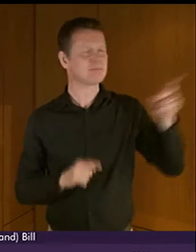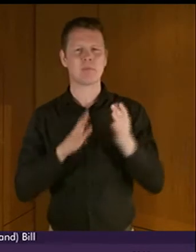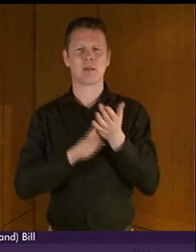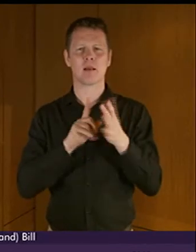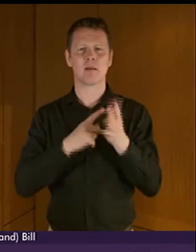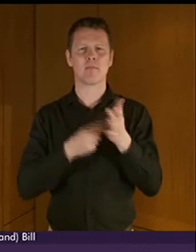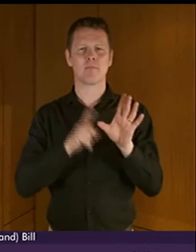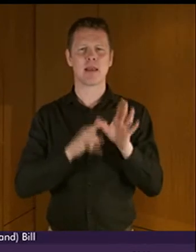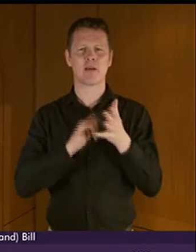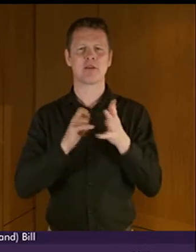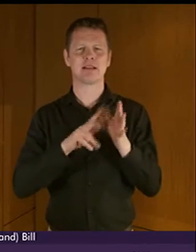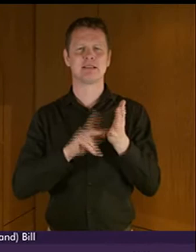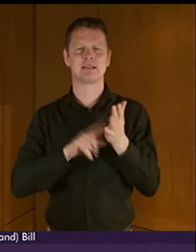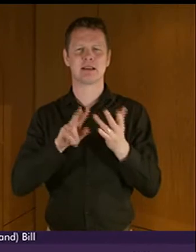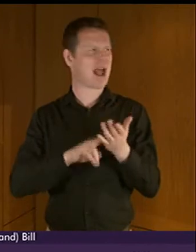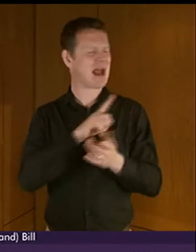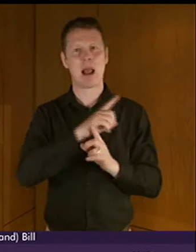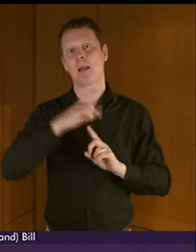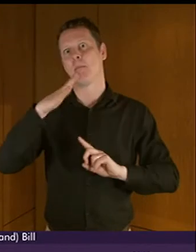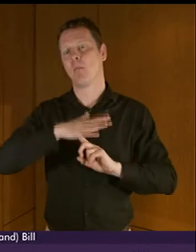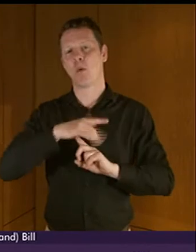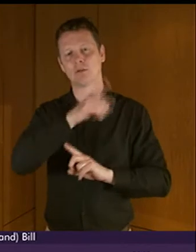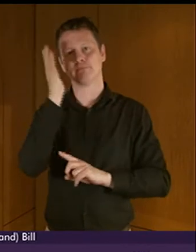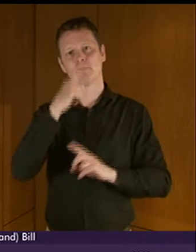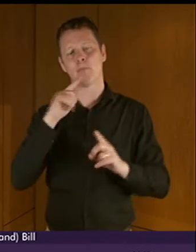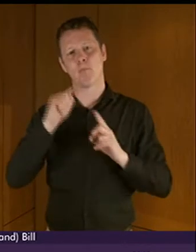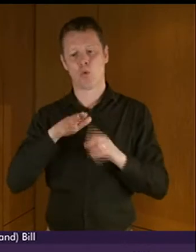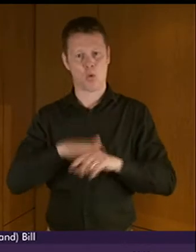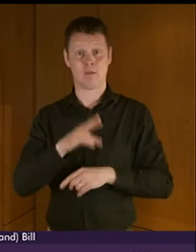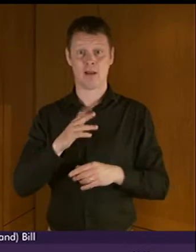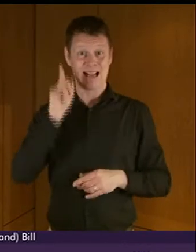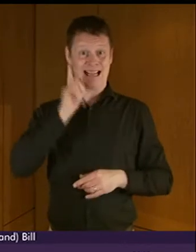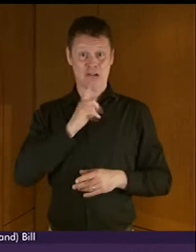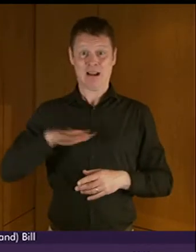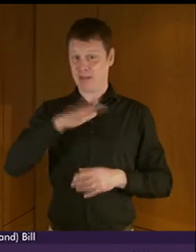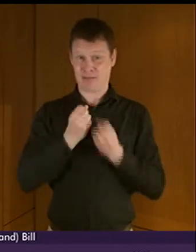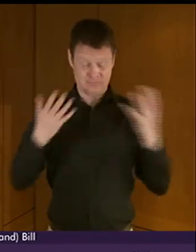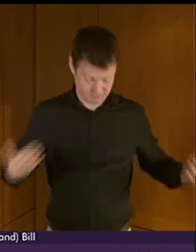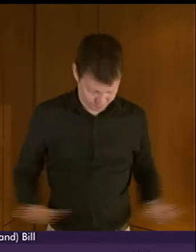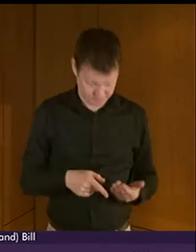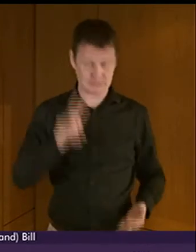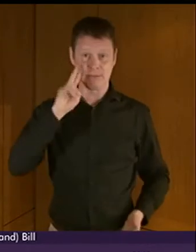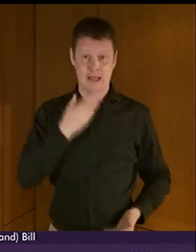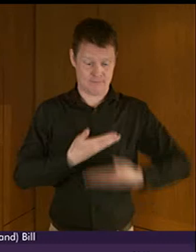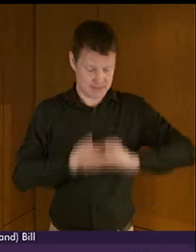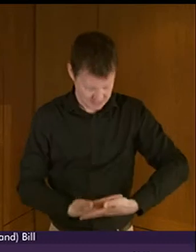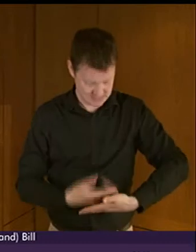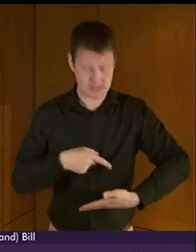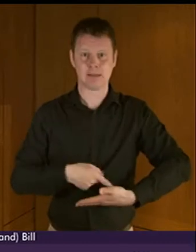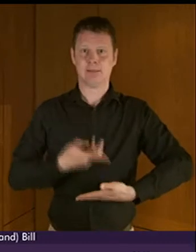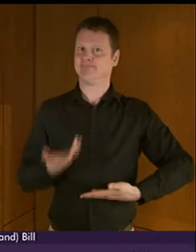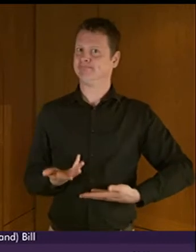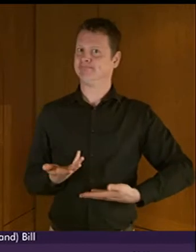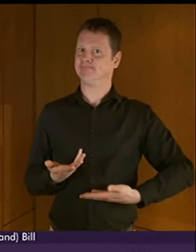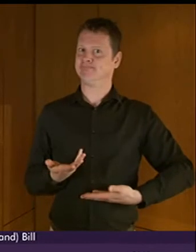very important point about deaf children born into hearing families and the Scottish government wants Scotland to